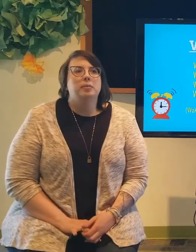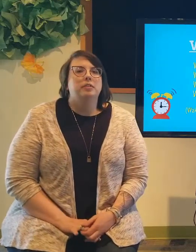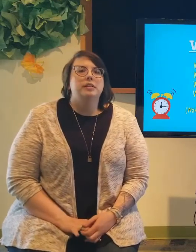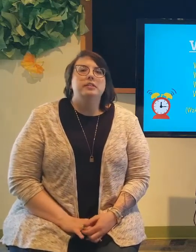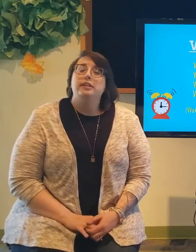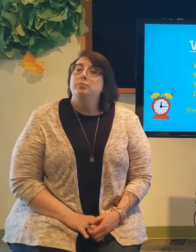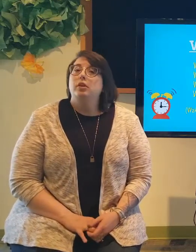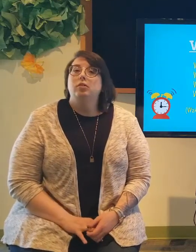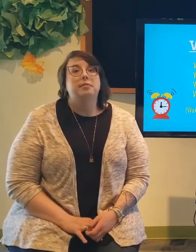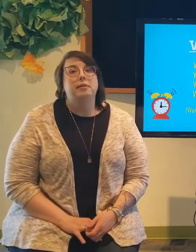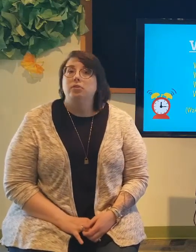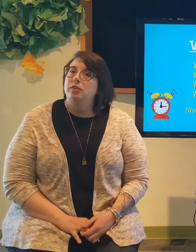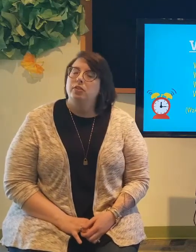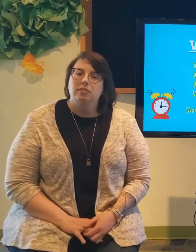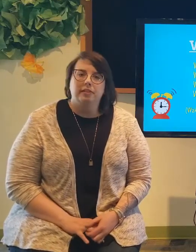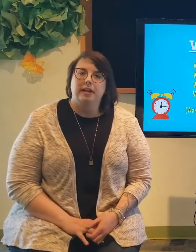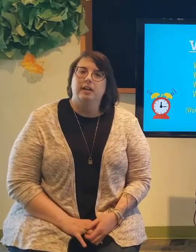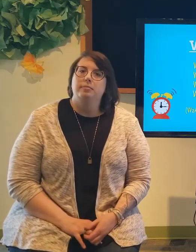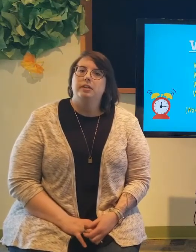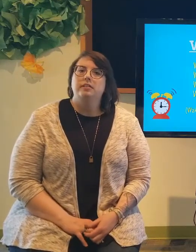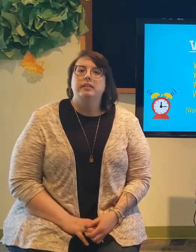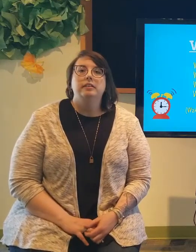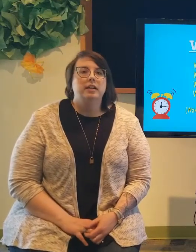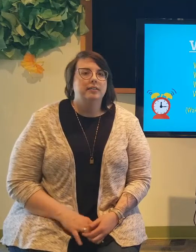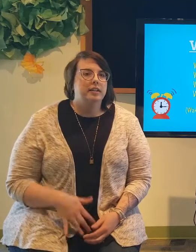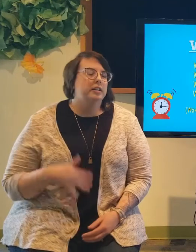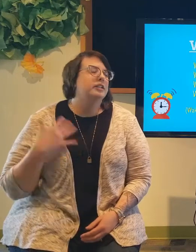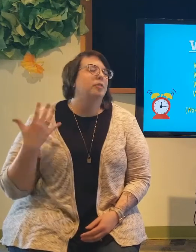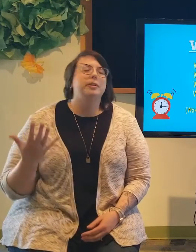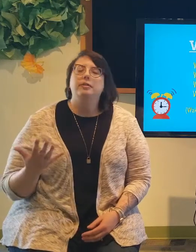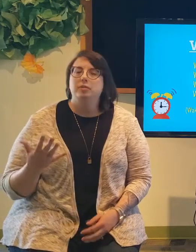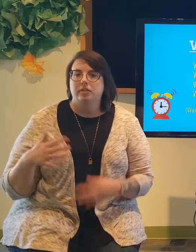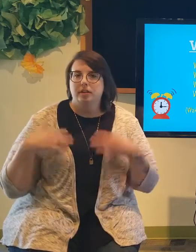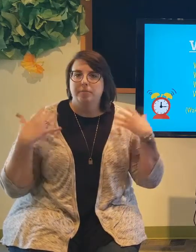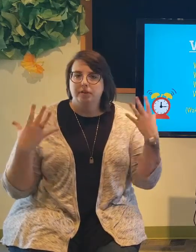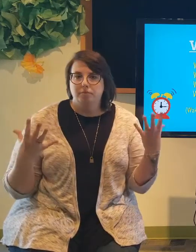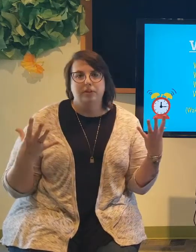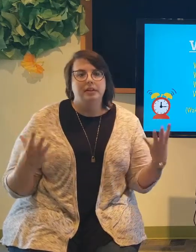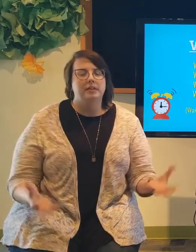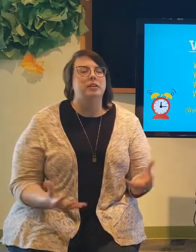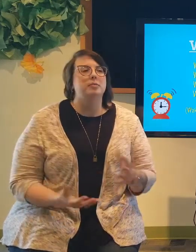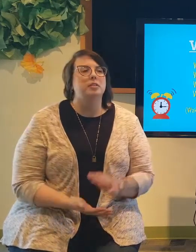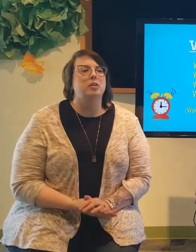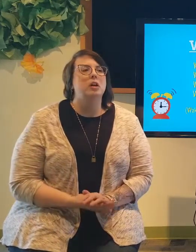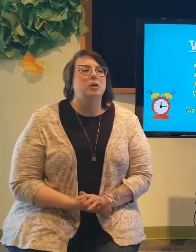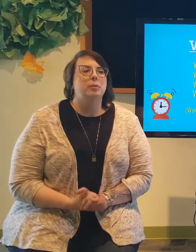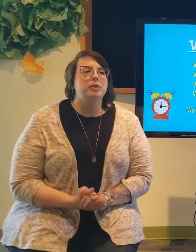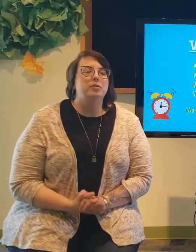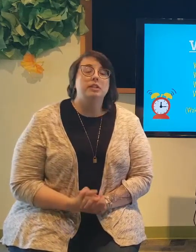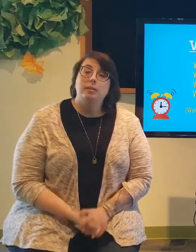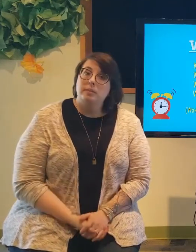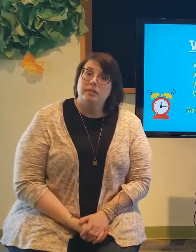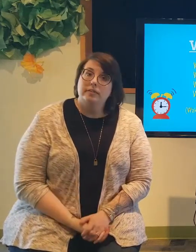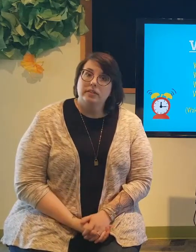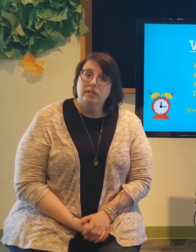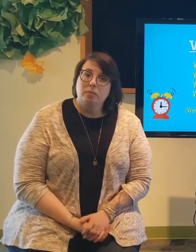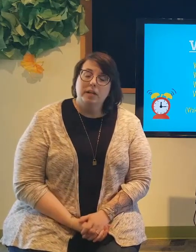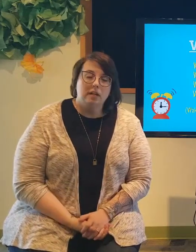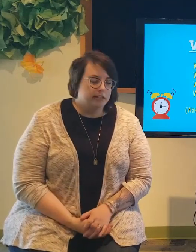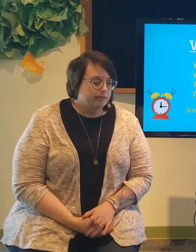want to read the same book over and over and over again because they love it and it's helping them learn and helping their brain develop. So, we do the same things every single week except